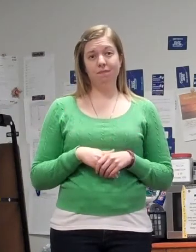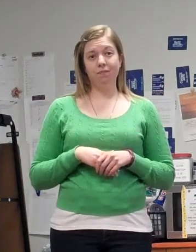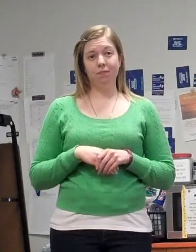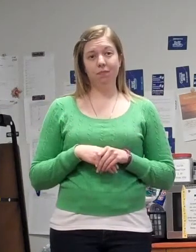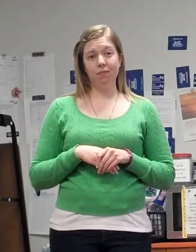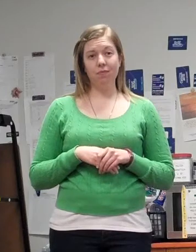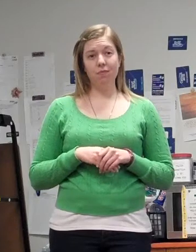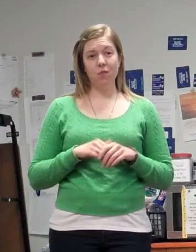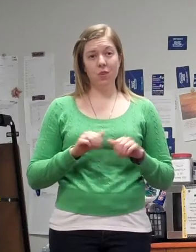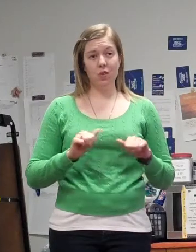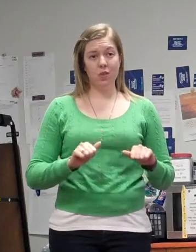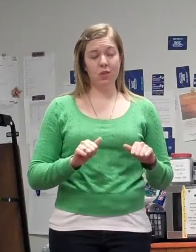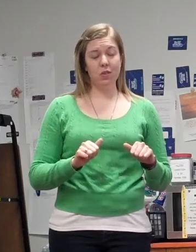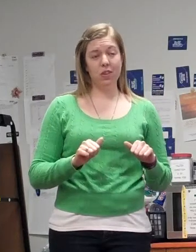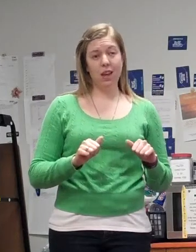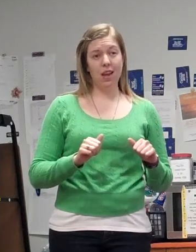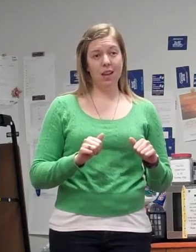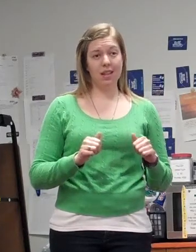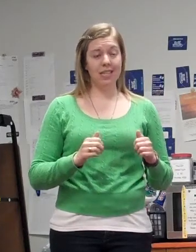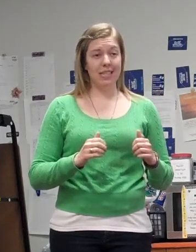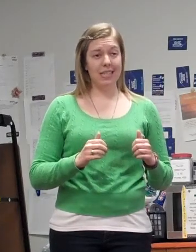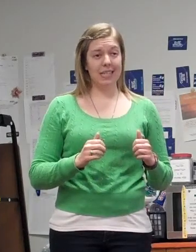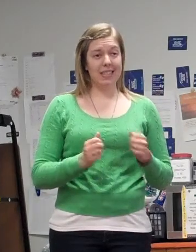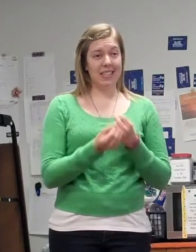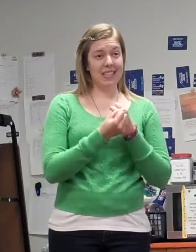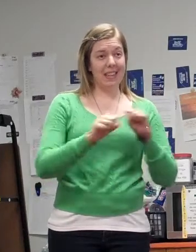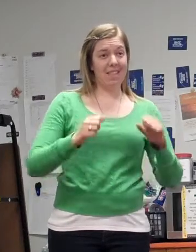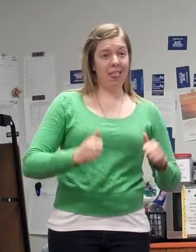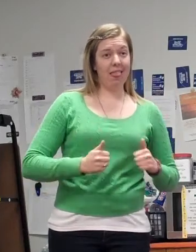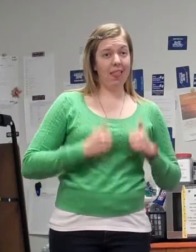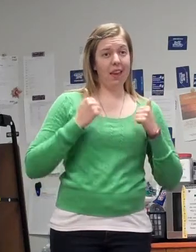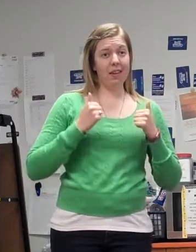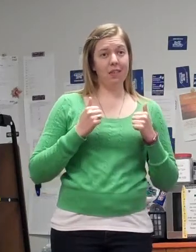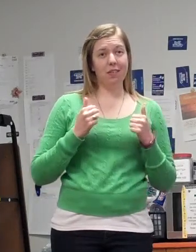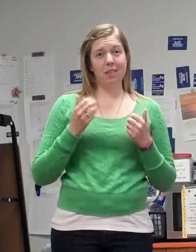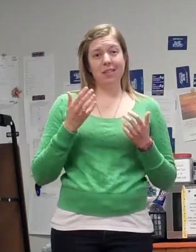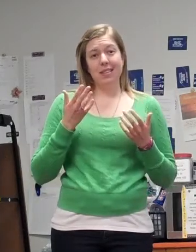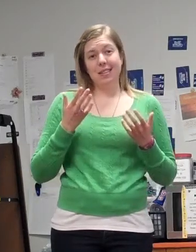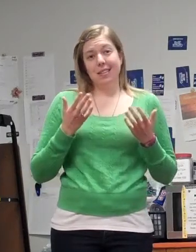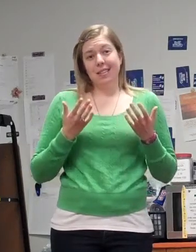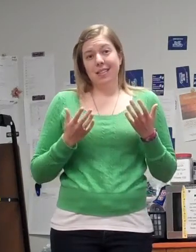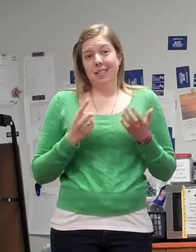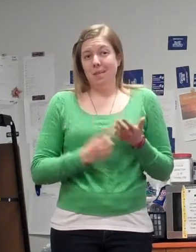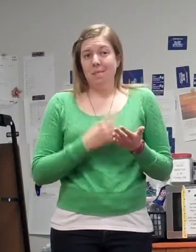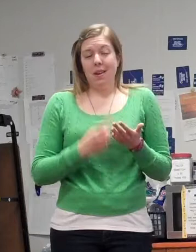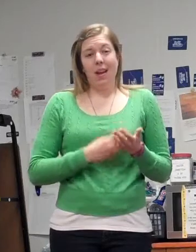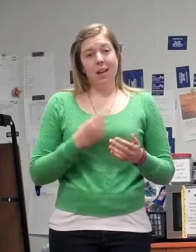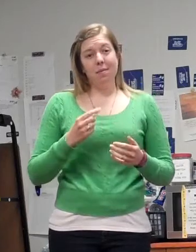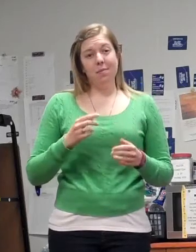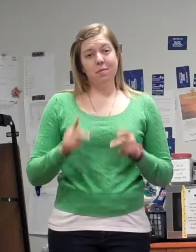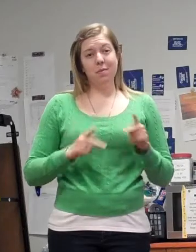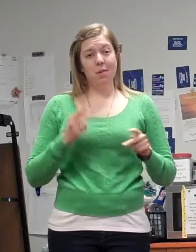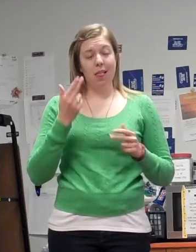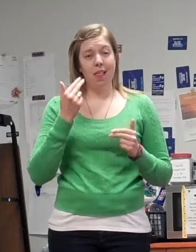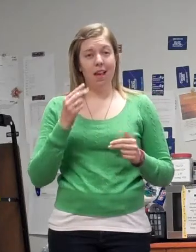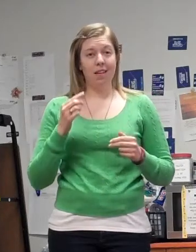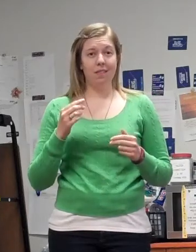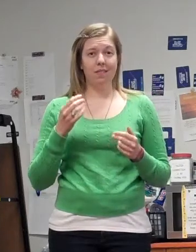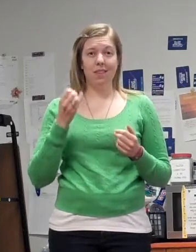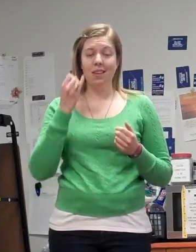somebody might laugh even when it's not really funny because people's emotions are very different. We all have different emotions,